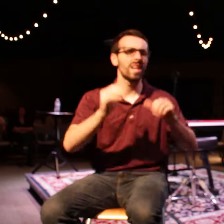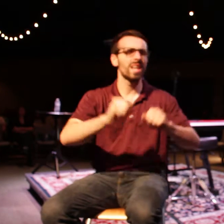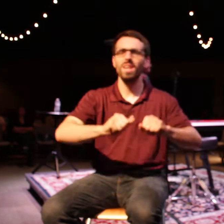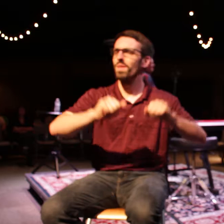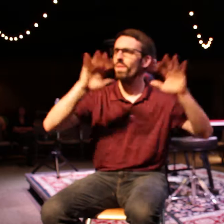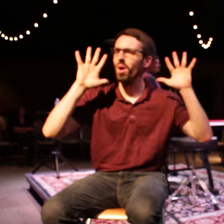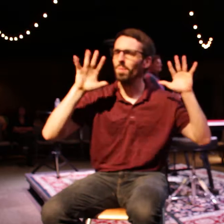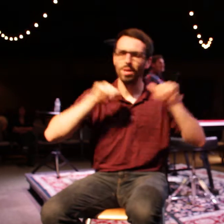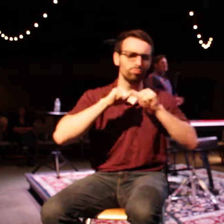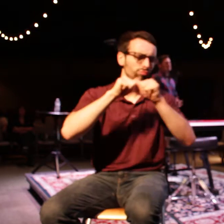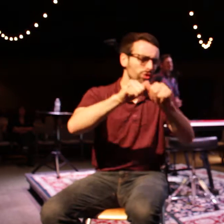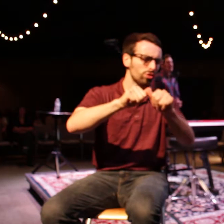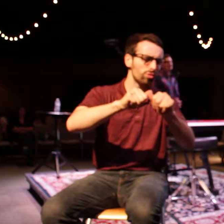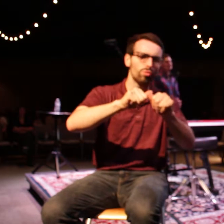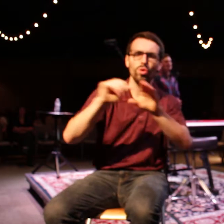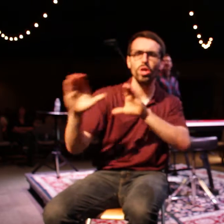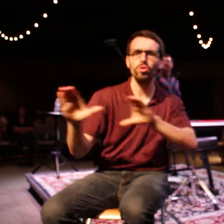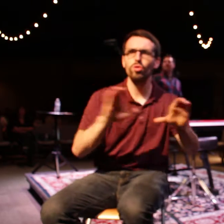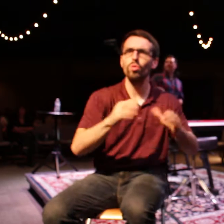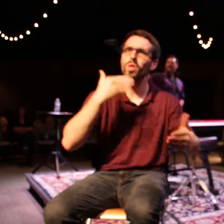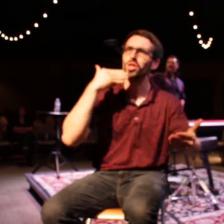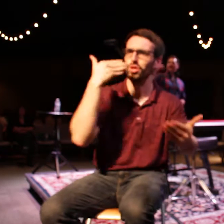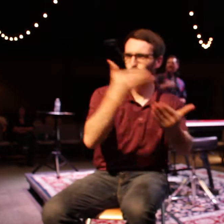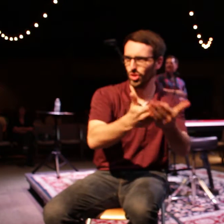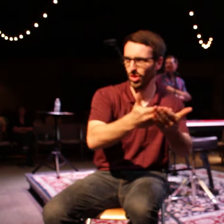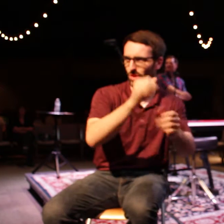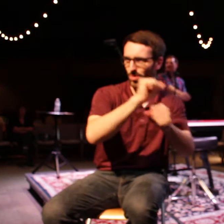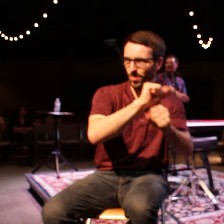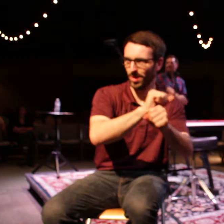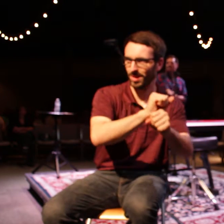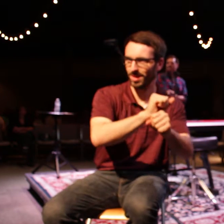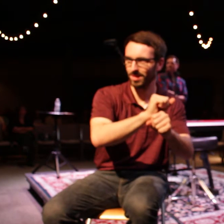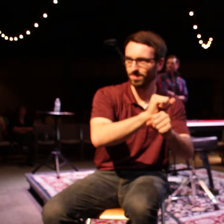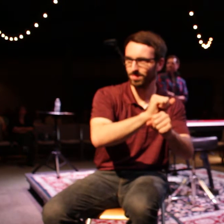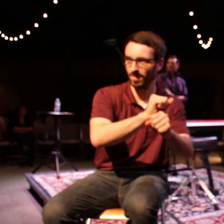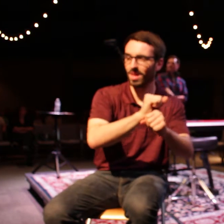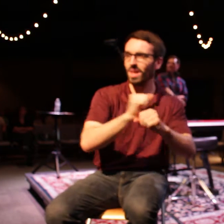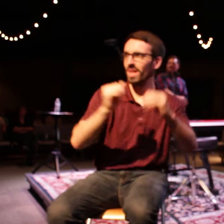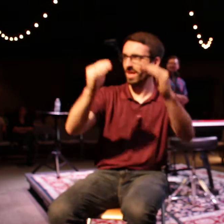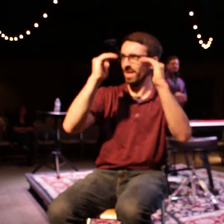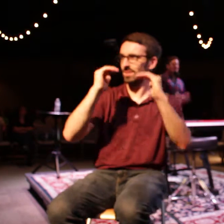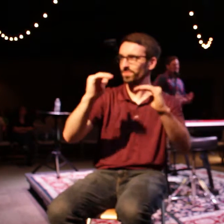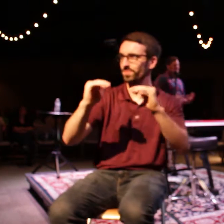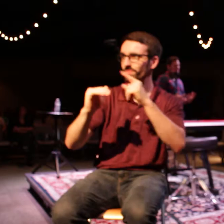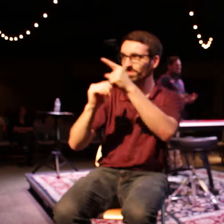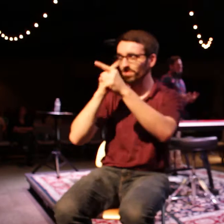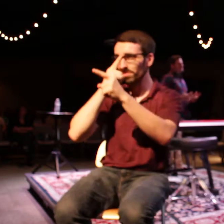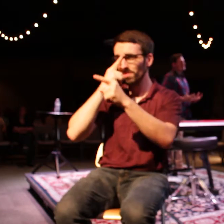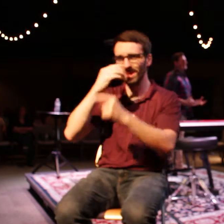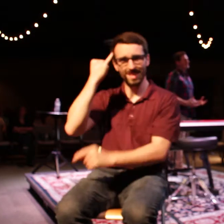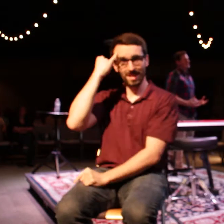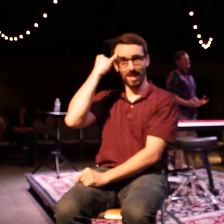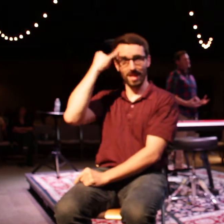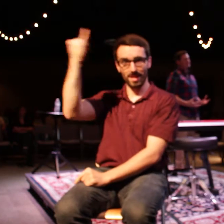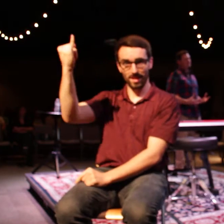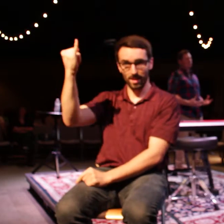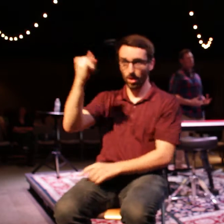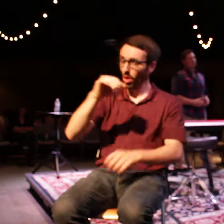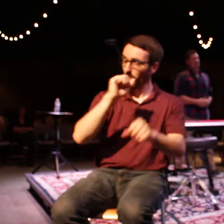that we see in this passage as we look at it. Go ahead to that next slide. There's this idea that there is dignity to work.